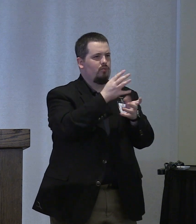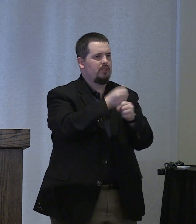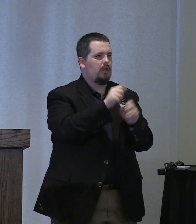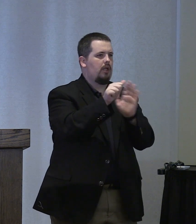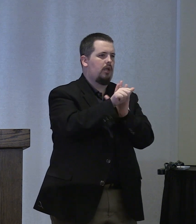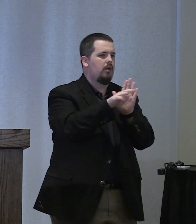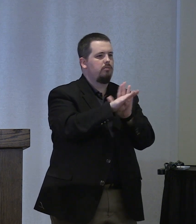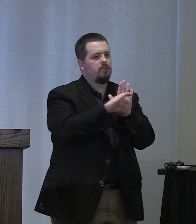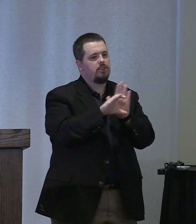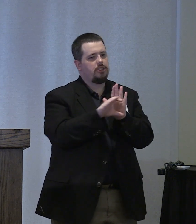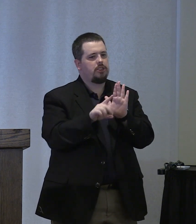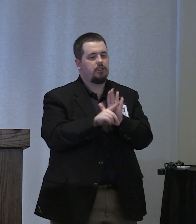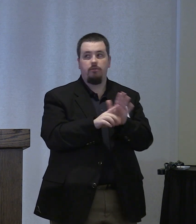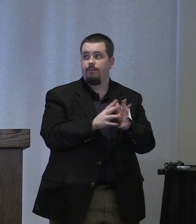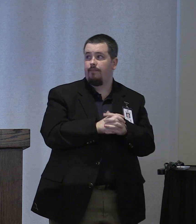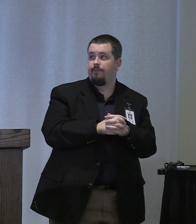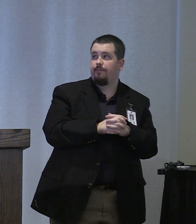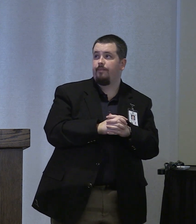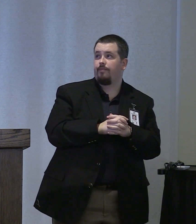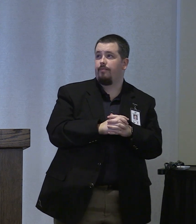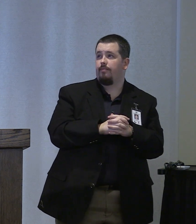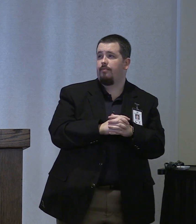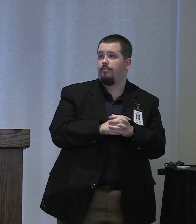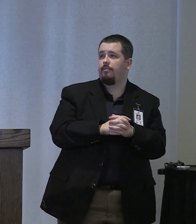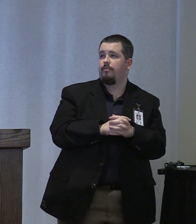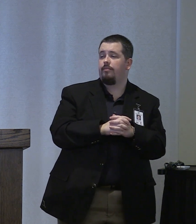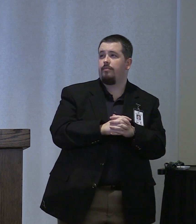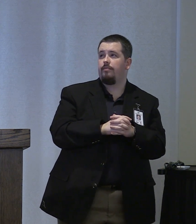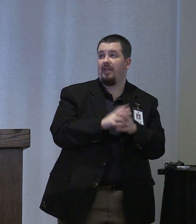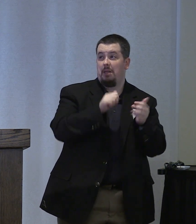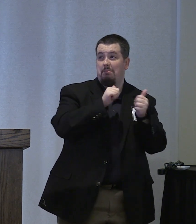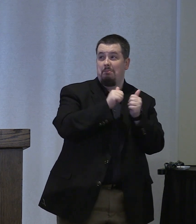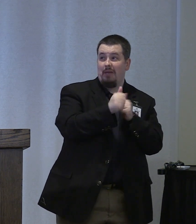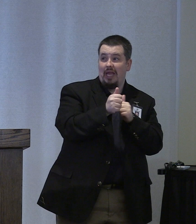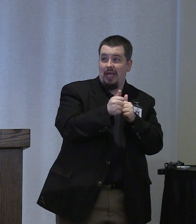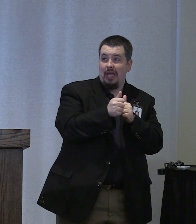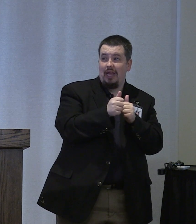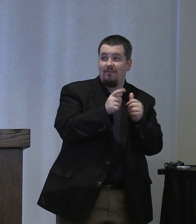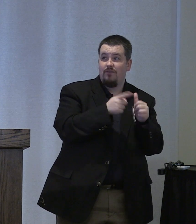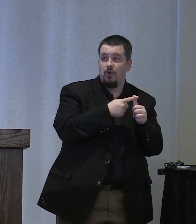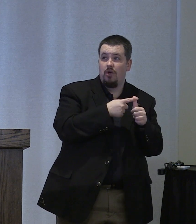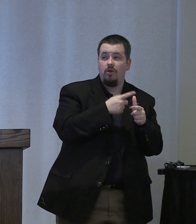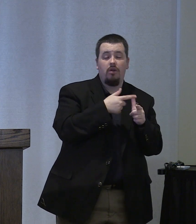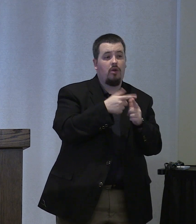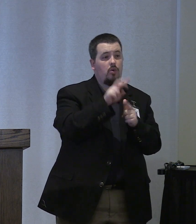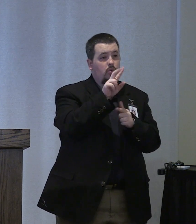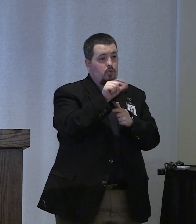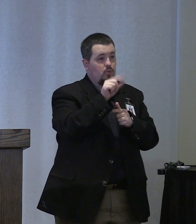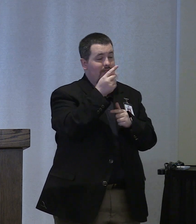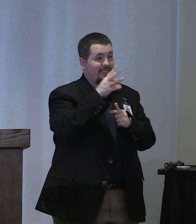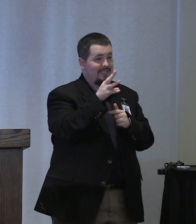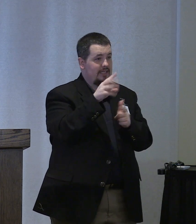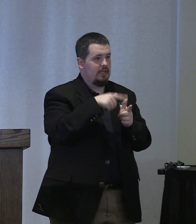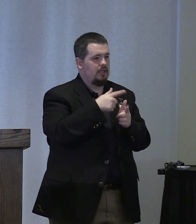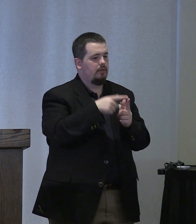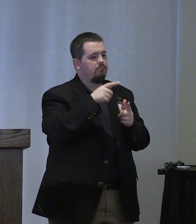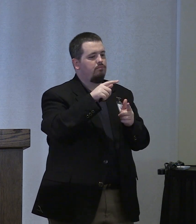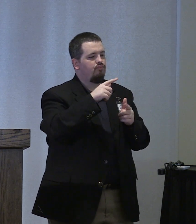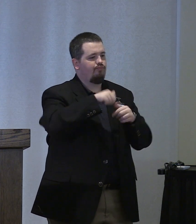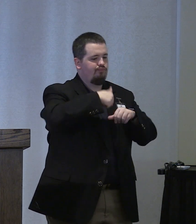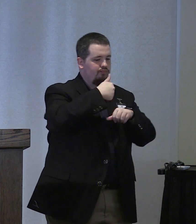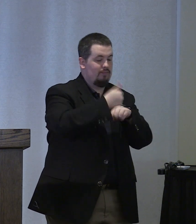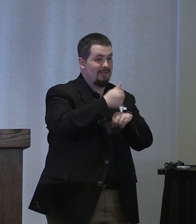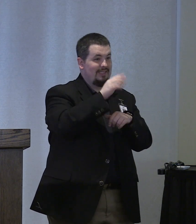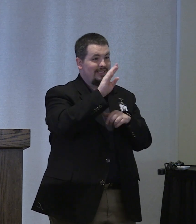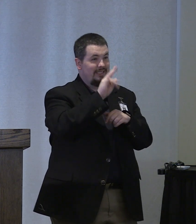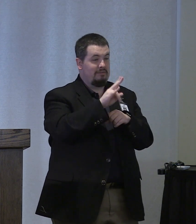you see here the the timeline between when the law was kind of initiated it was passed intending to be implemented in